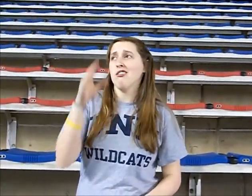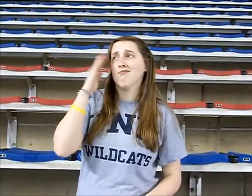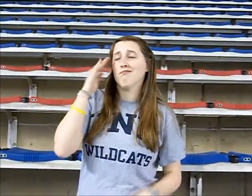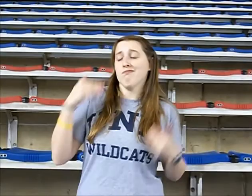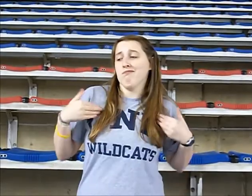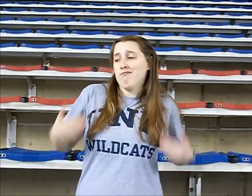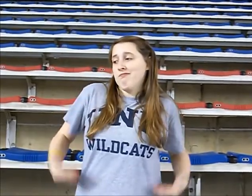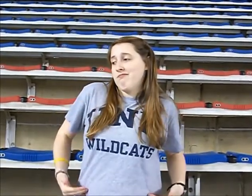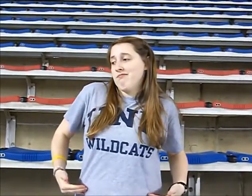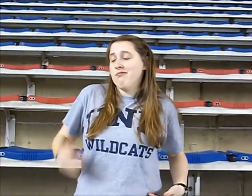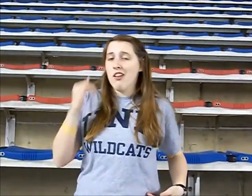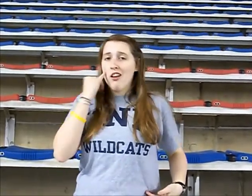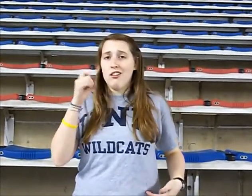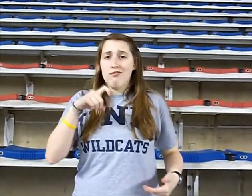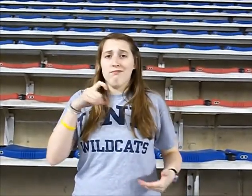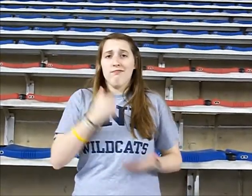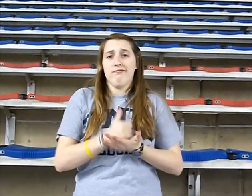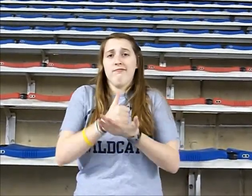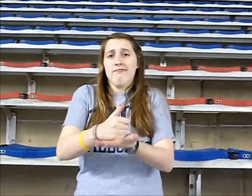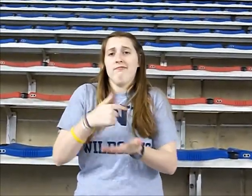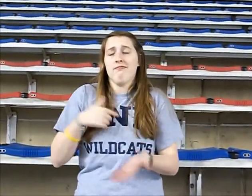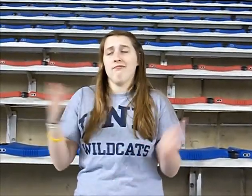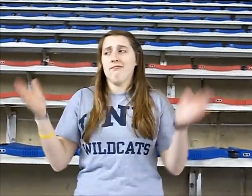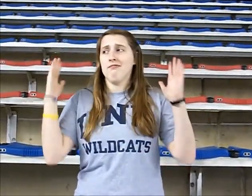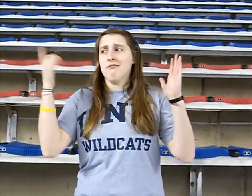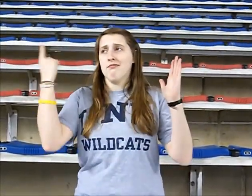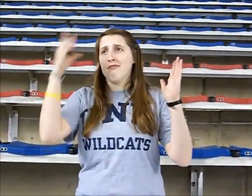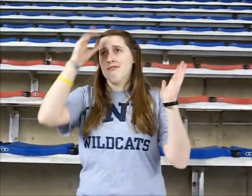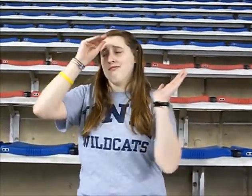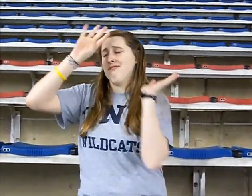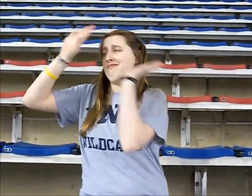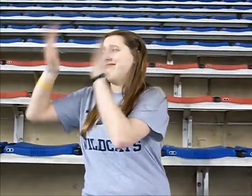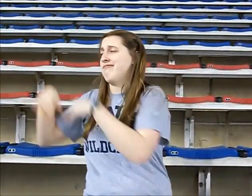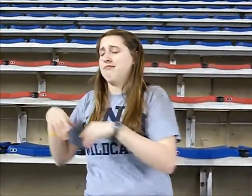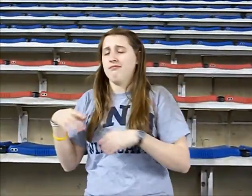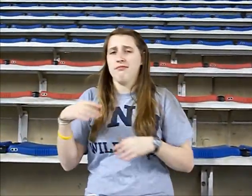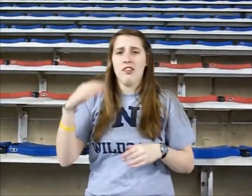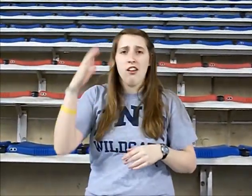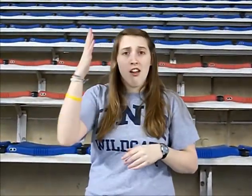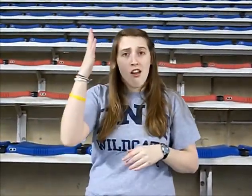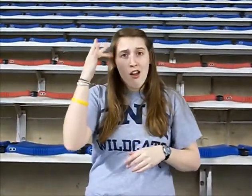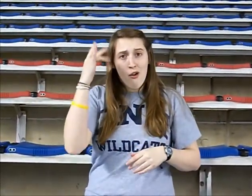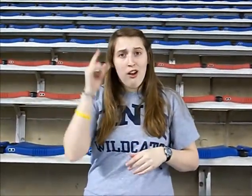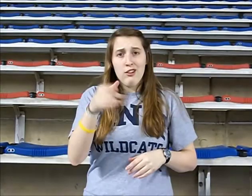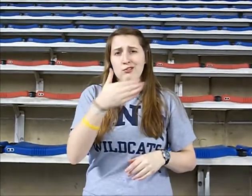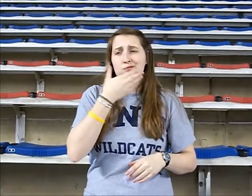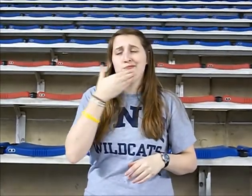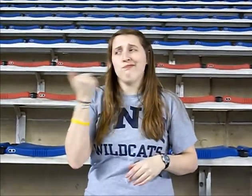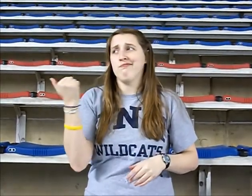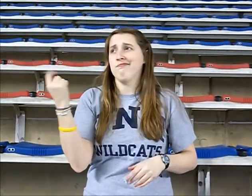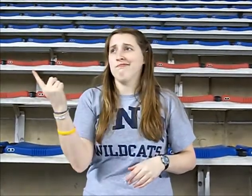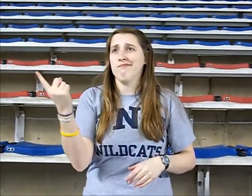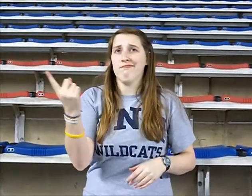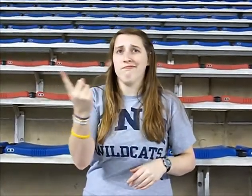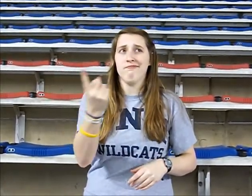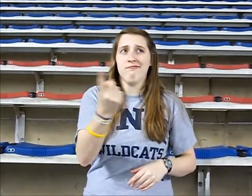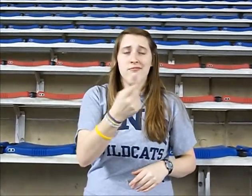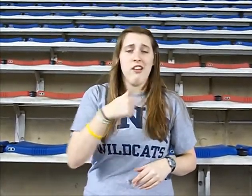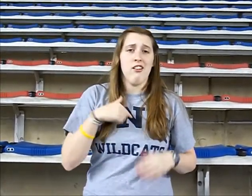yeah you know me And if you ever need a wingman I'd let any girl blow me off Cause you're more important than the rest